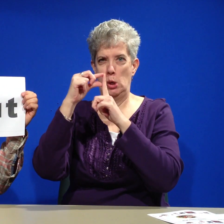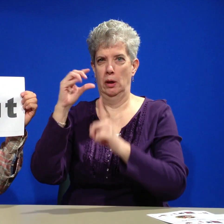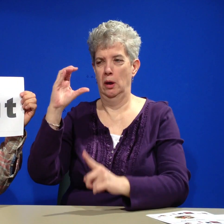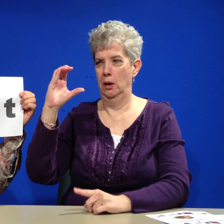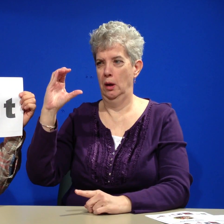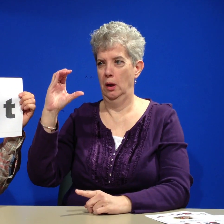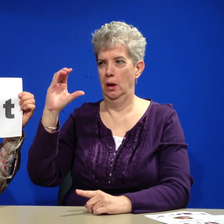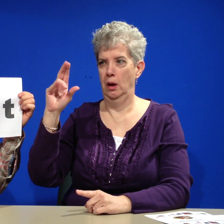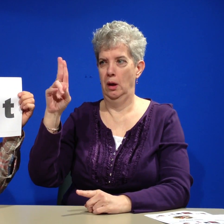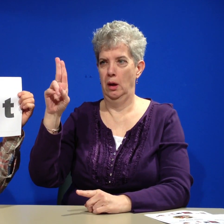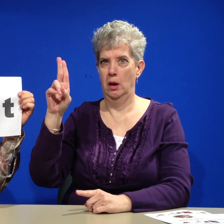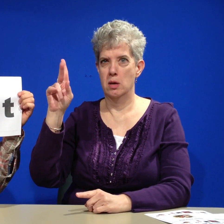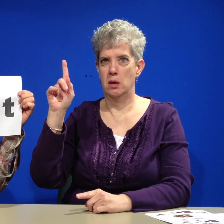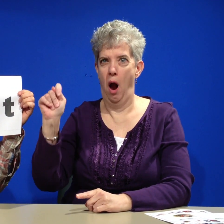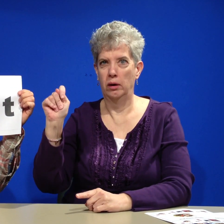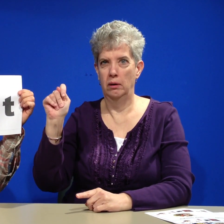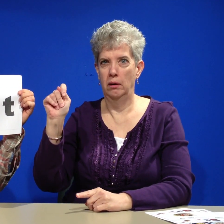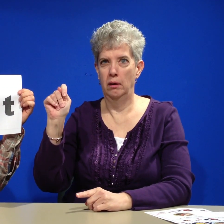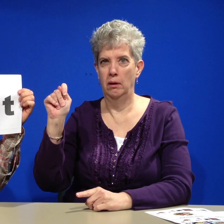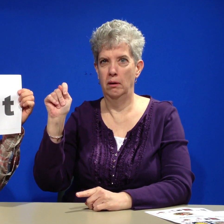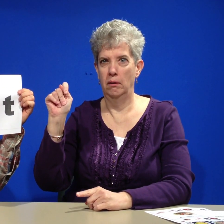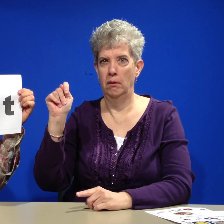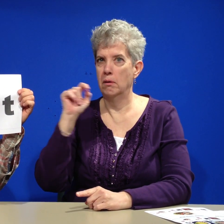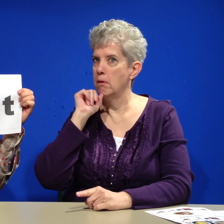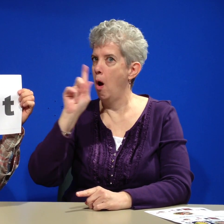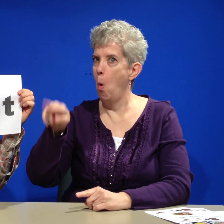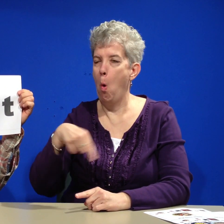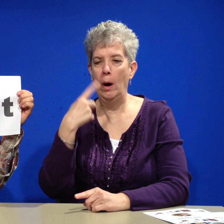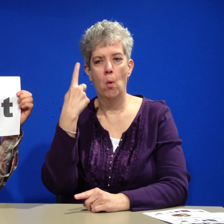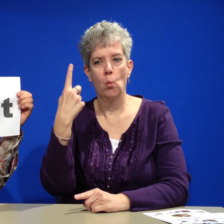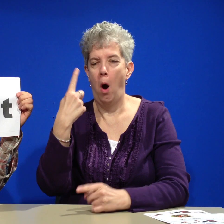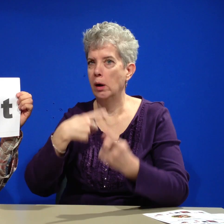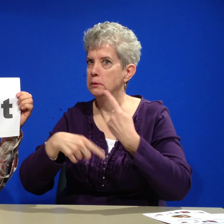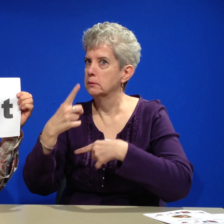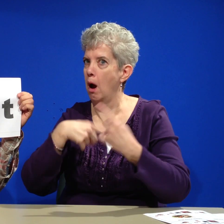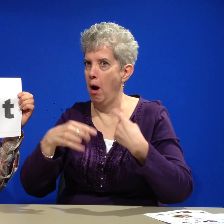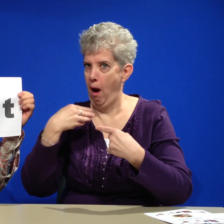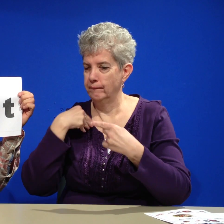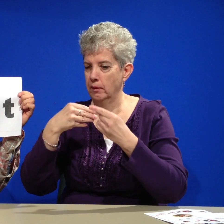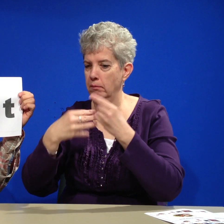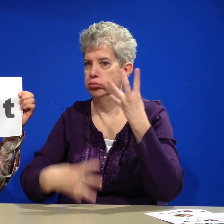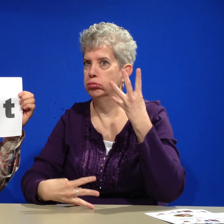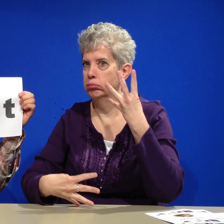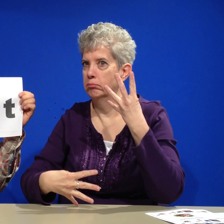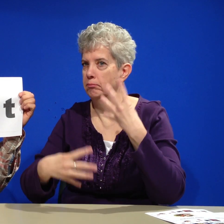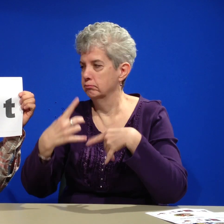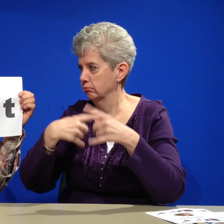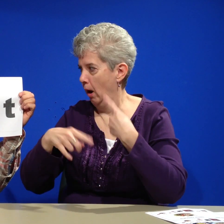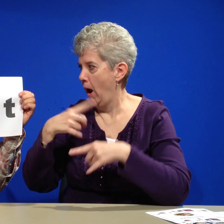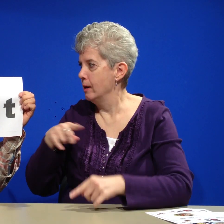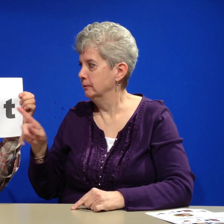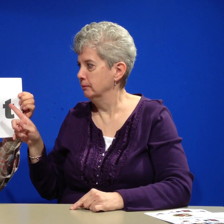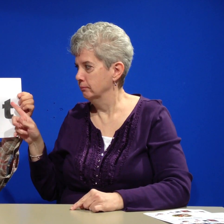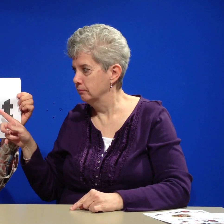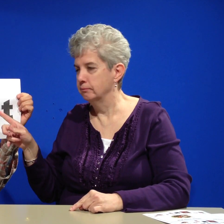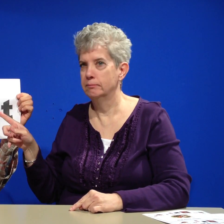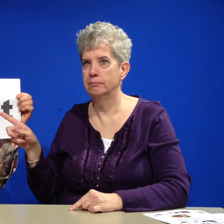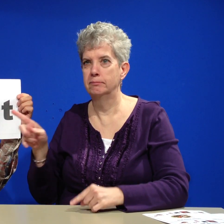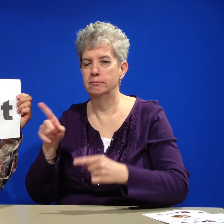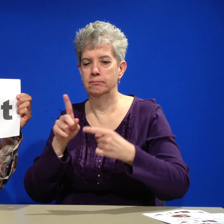The word is C-U-T, or cut, and this word doesn't have only one sign, but a multitude